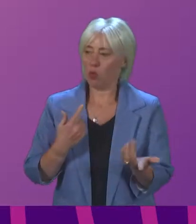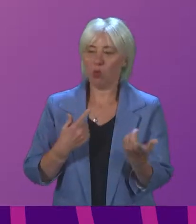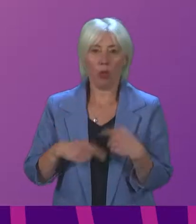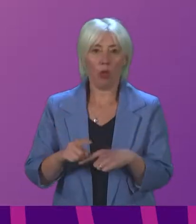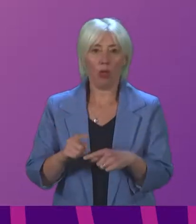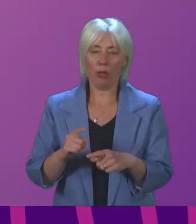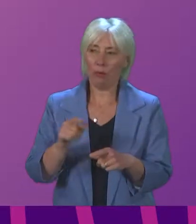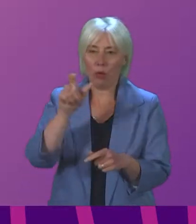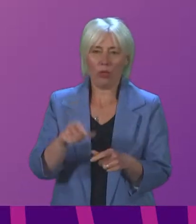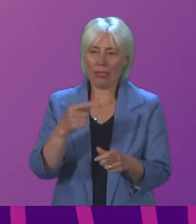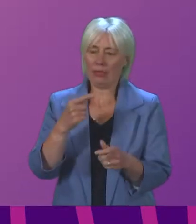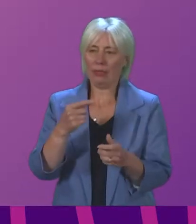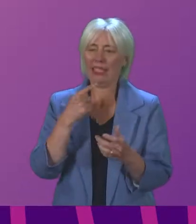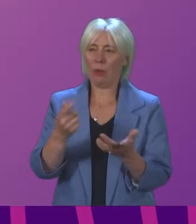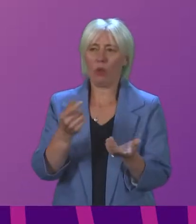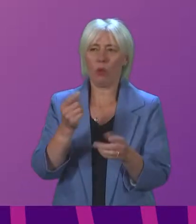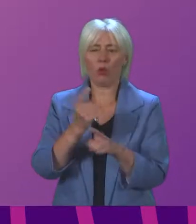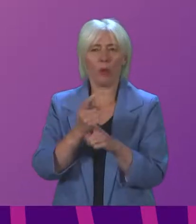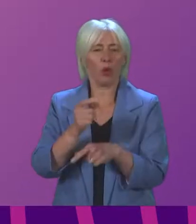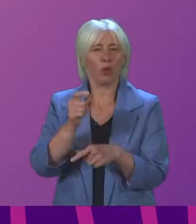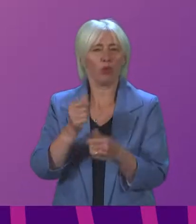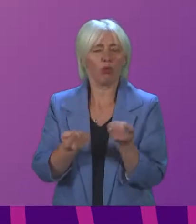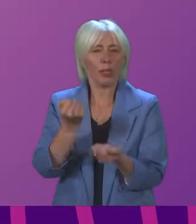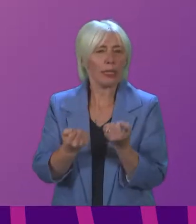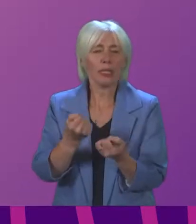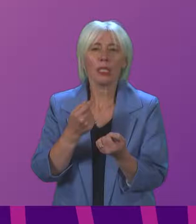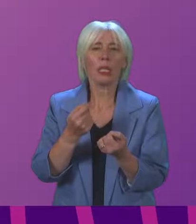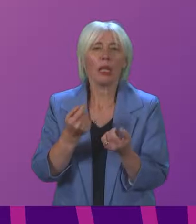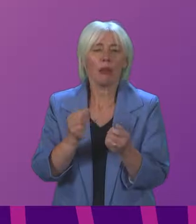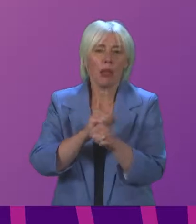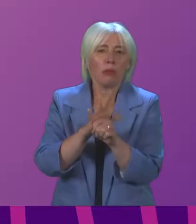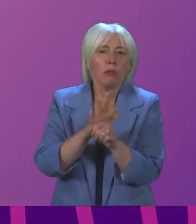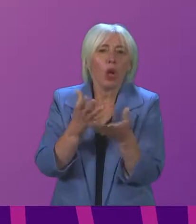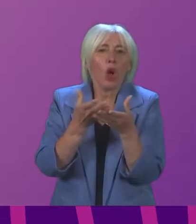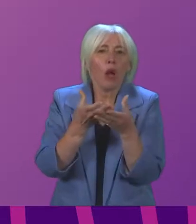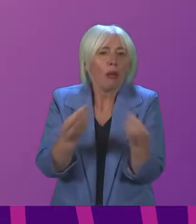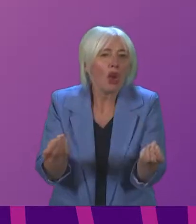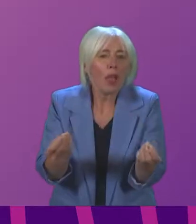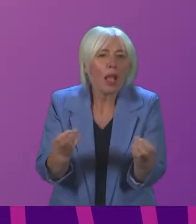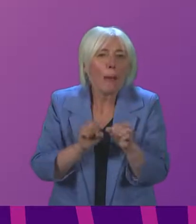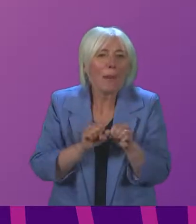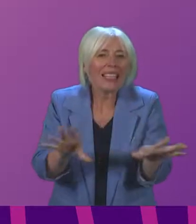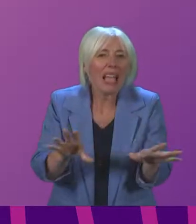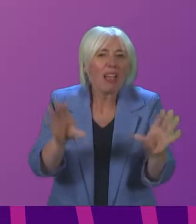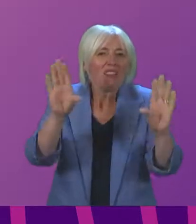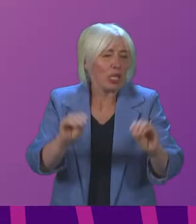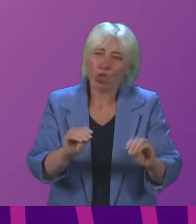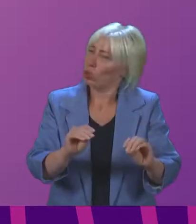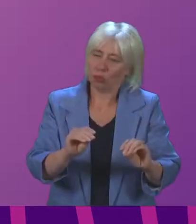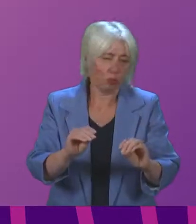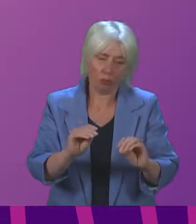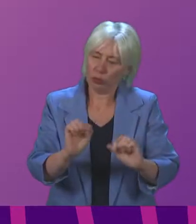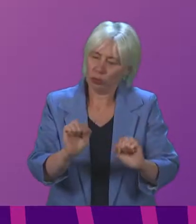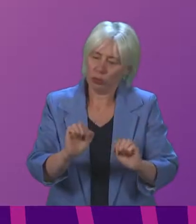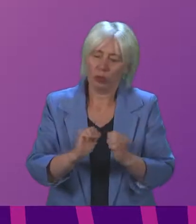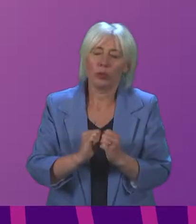he last spoke to us about COVID, it has certainly not gone away. The pandemic is far from over. Like many other sectors,